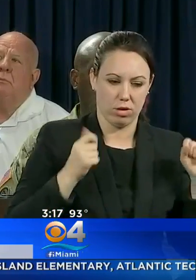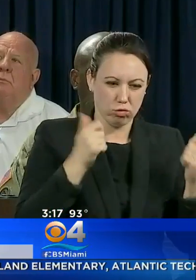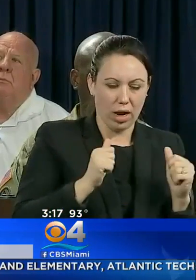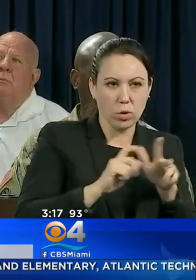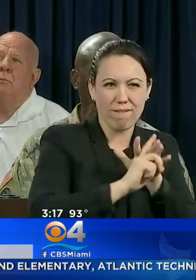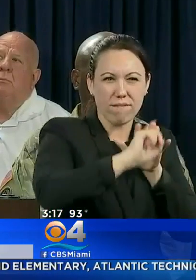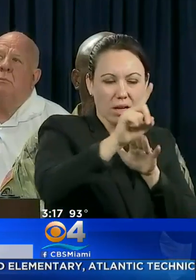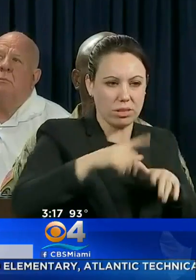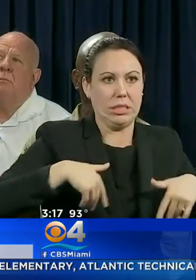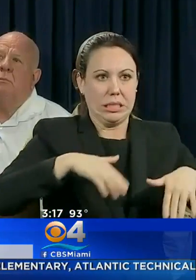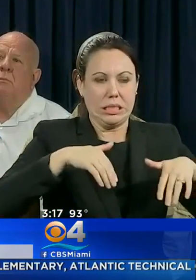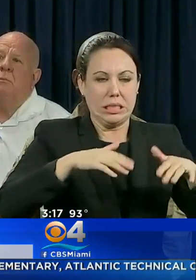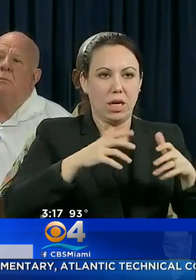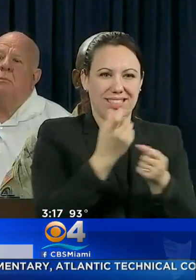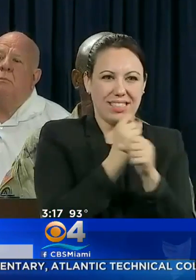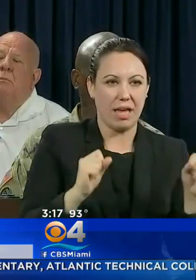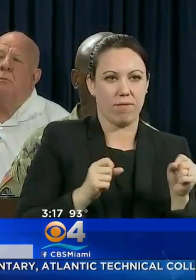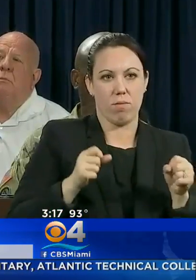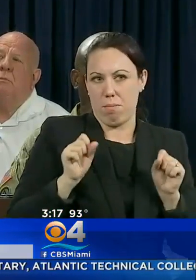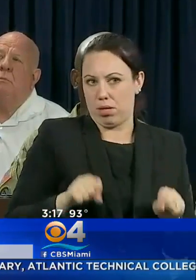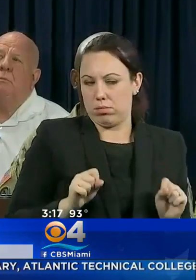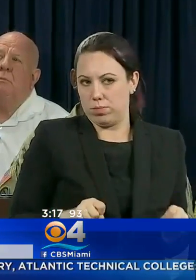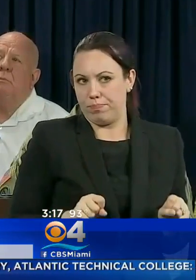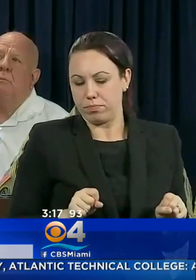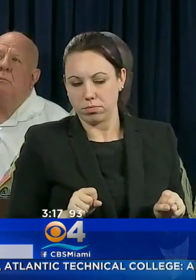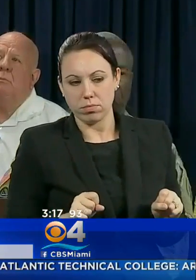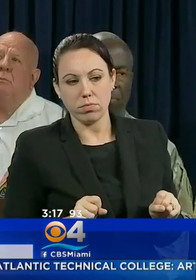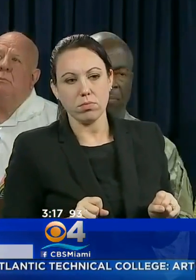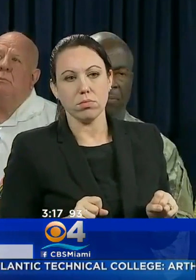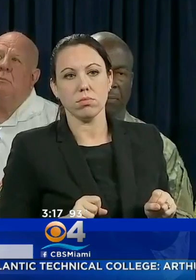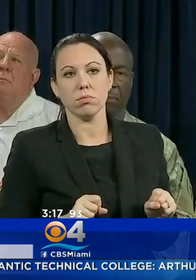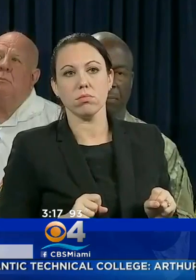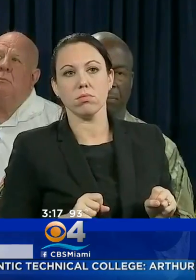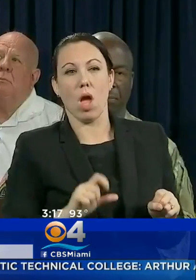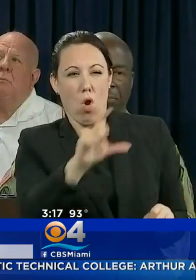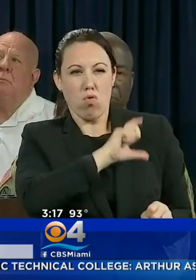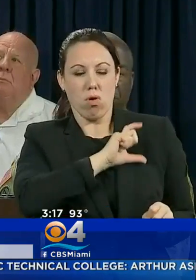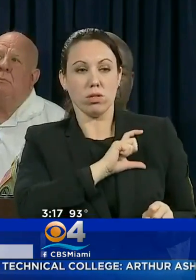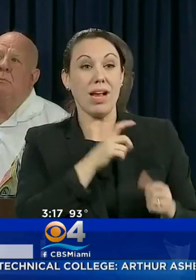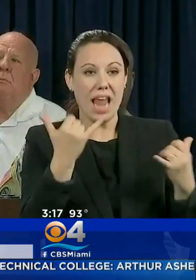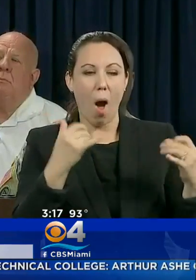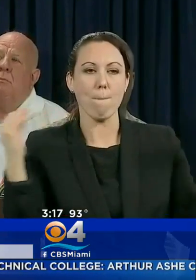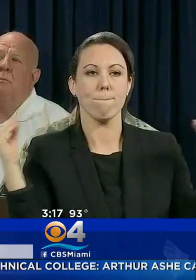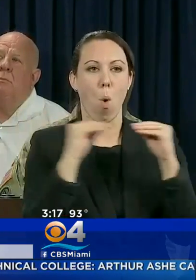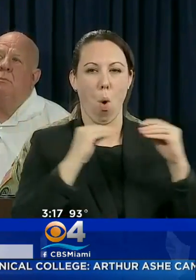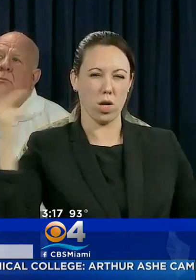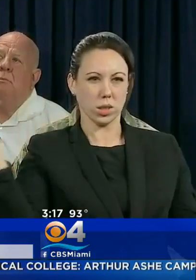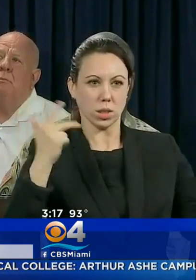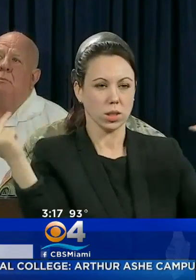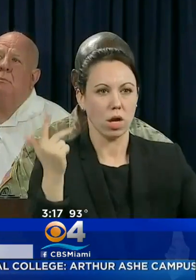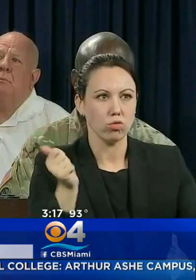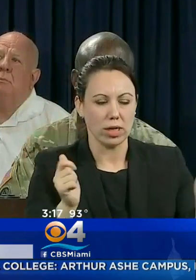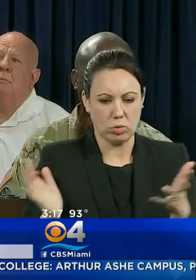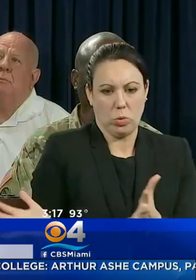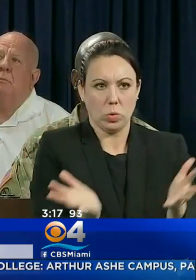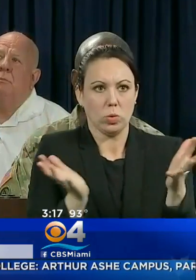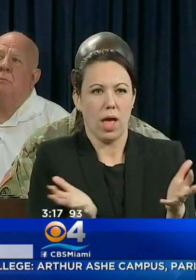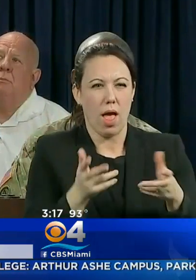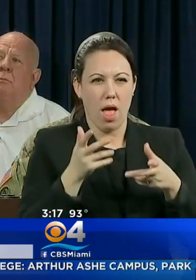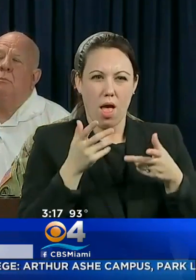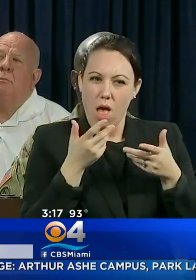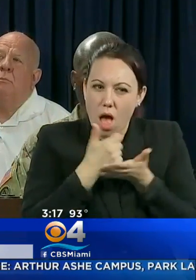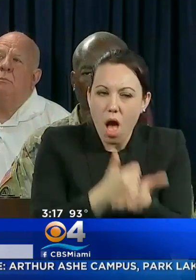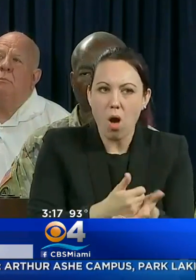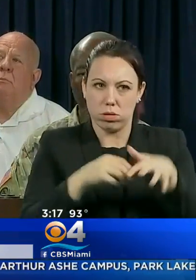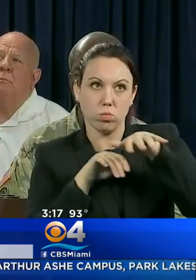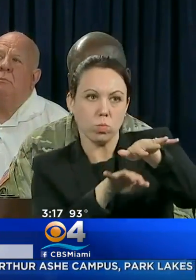EVACUATIONS AS SAFELY AS POSSIBLE. WE HAVE INCREASED THE NUMBER OF TROOPERS ON FLORIDA HIGHWAYS TO HELP MOVE TRAFFIC AND KEEP PEOPLE GOING DOWN THE ROAD.